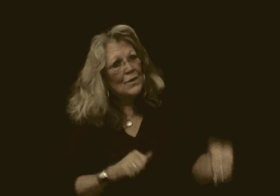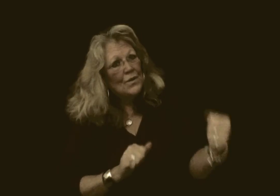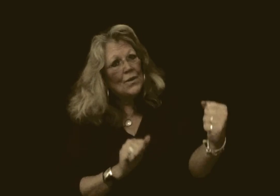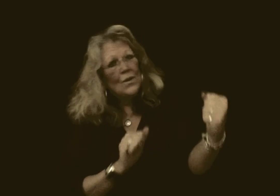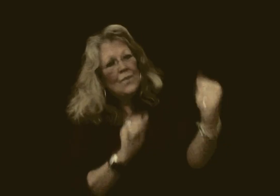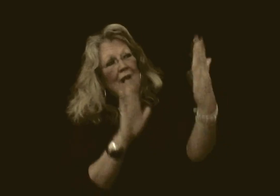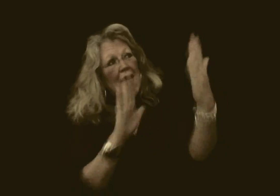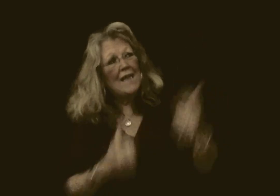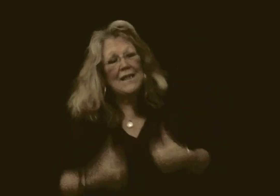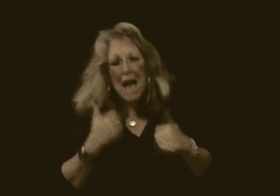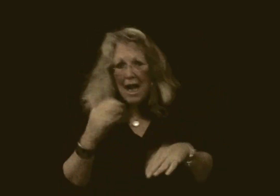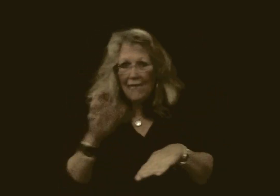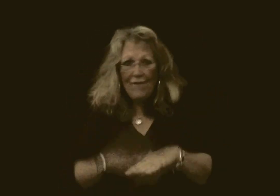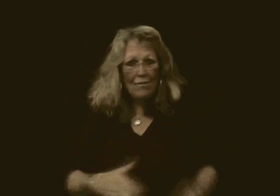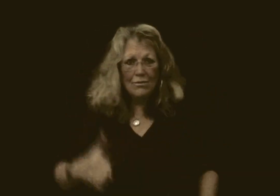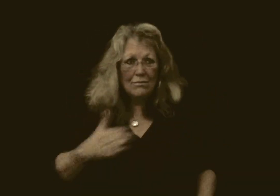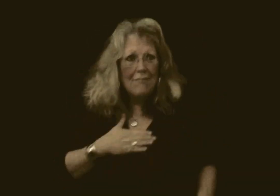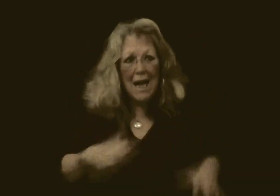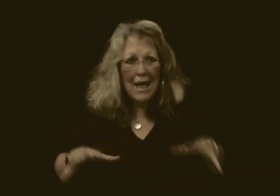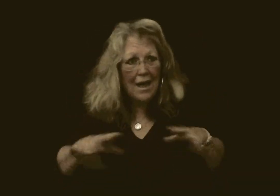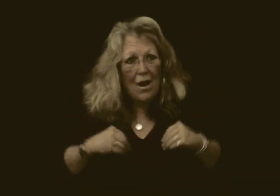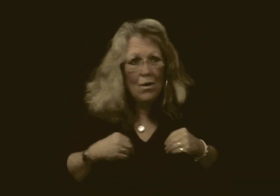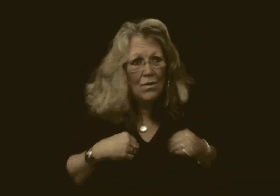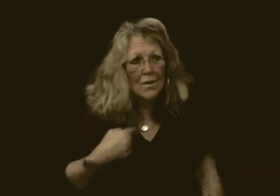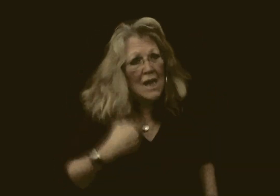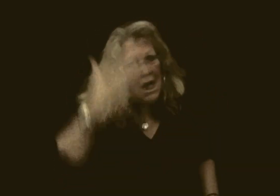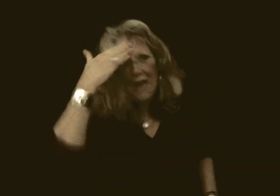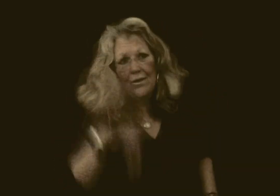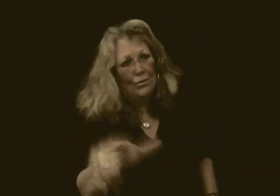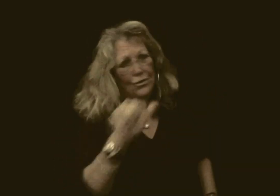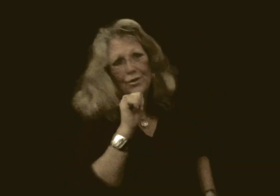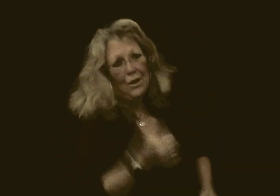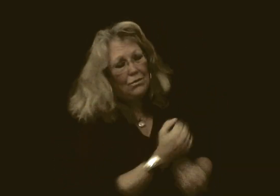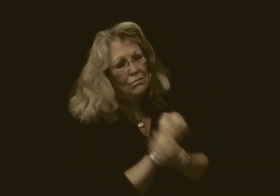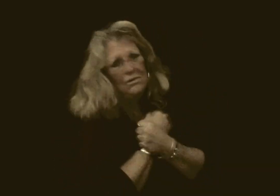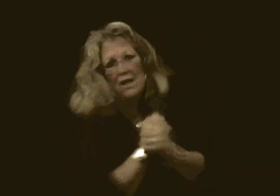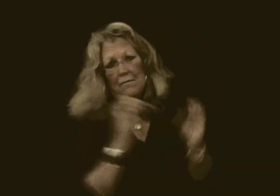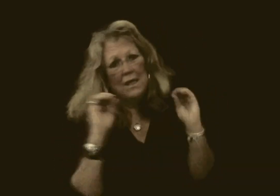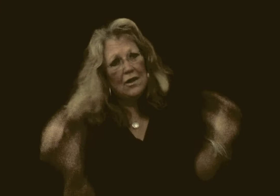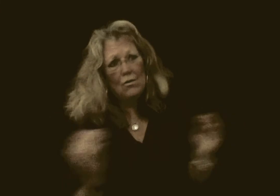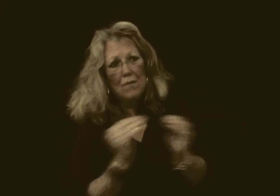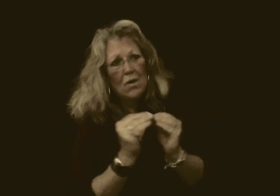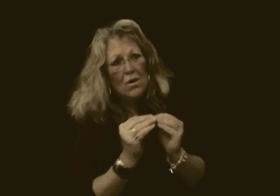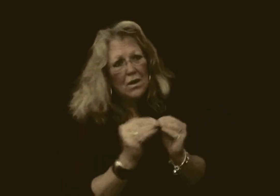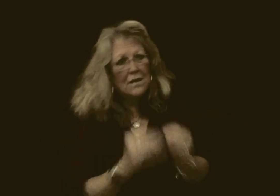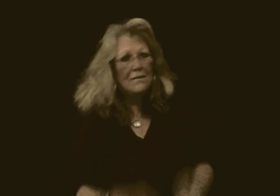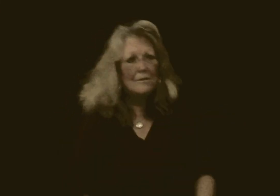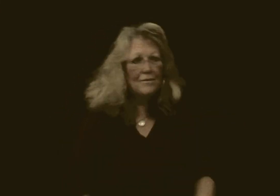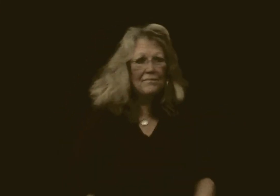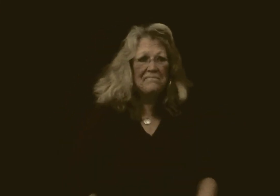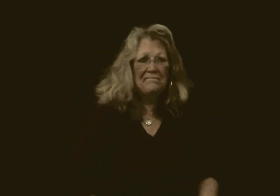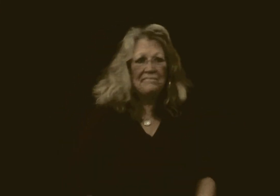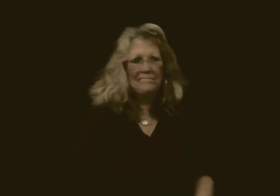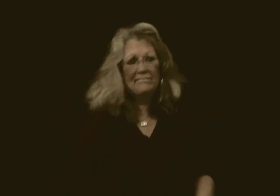To face life on my own No, you don't love me no more I